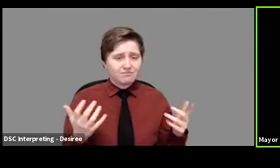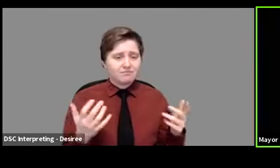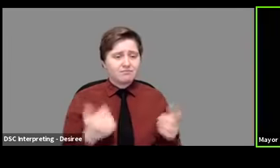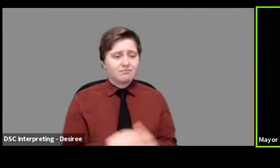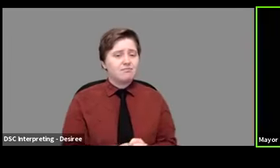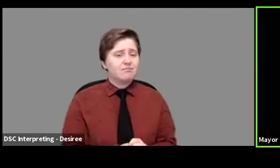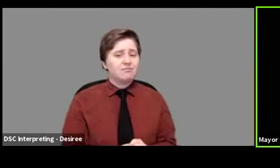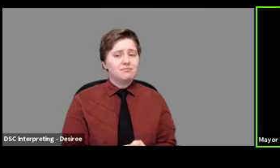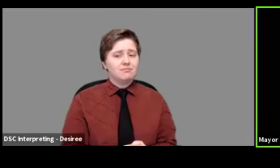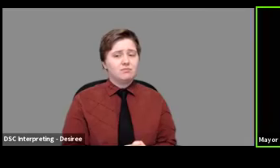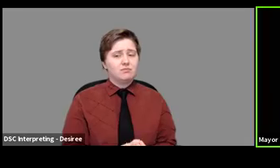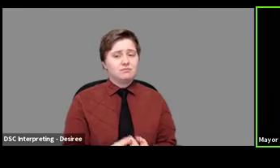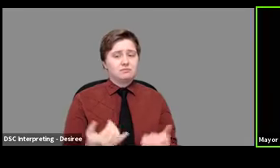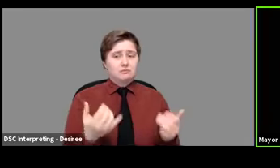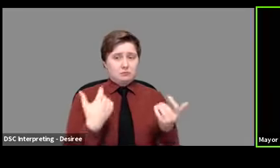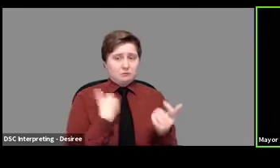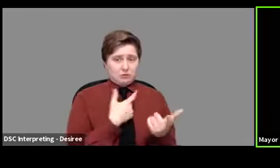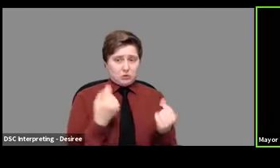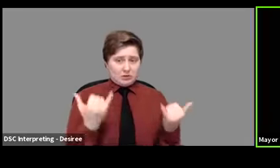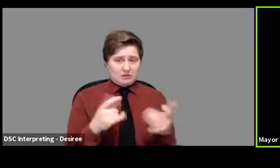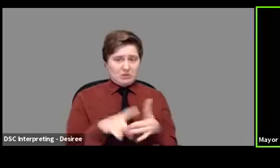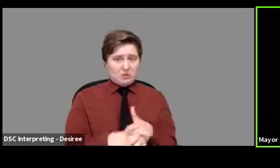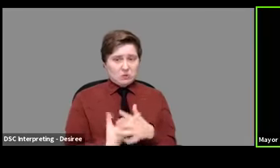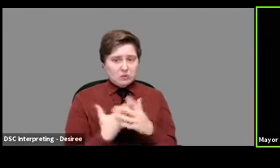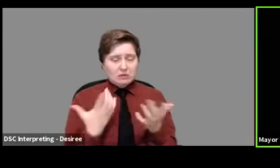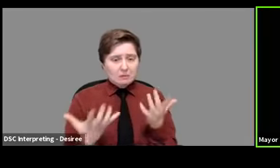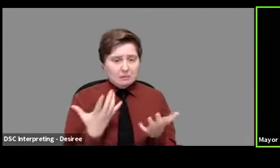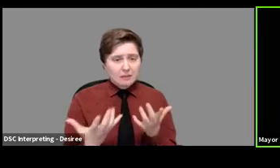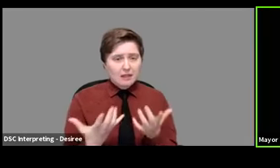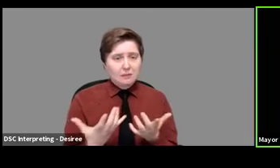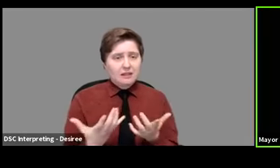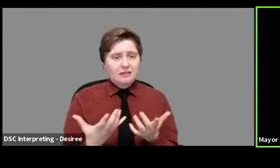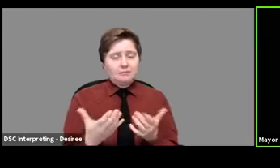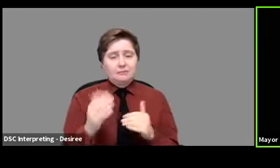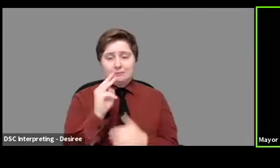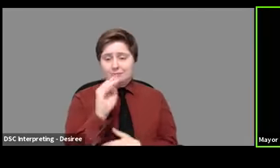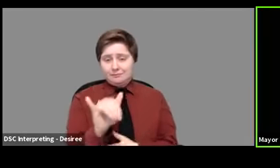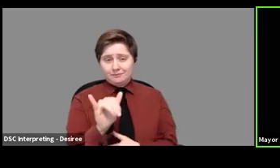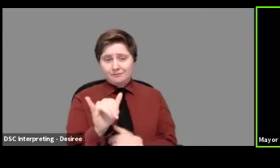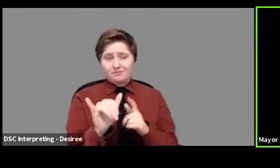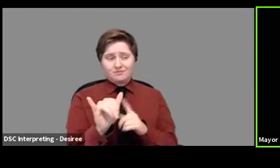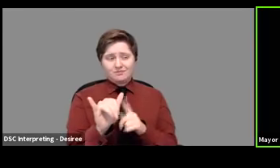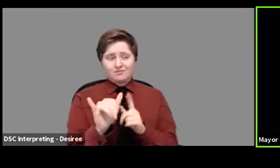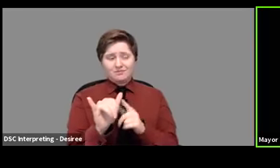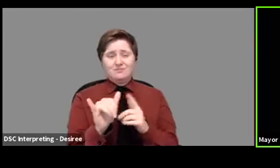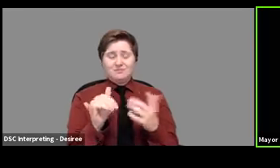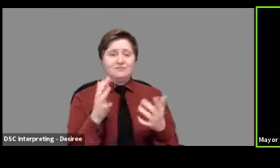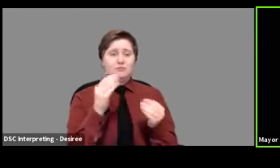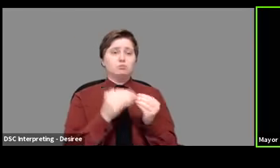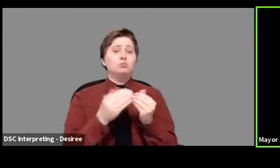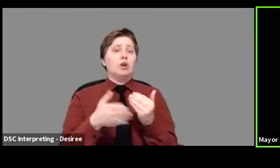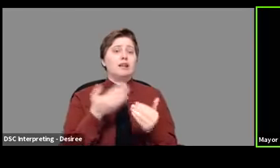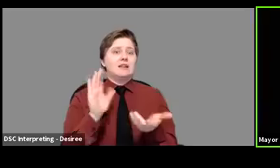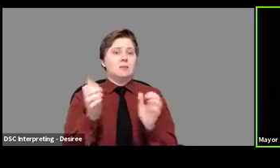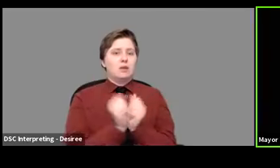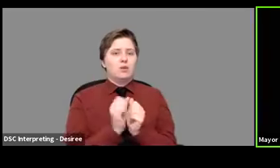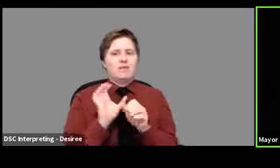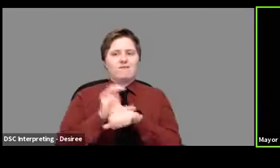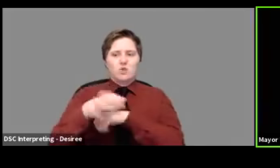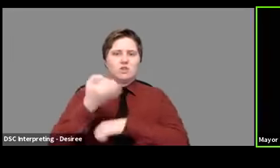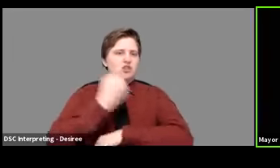doing now or what we're going to start doing, um, you know, here in May is a lot easier than enforcing the shutdown.